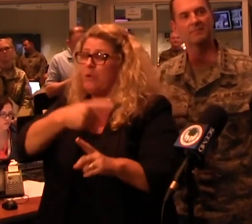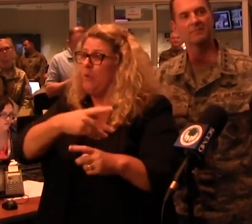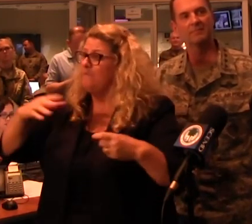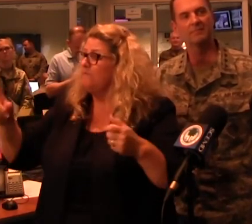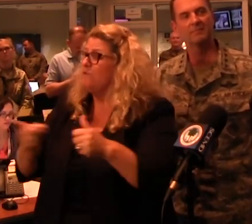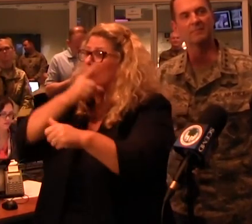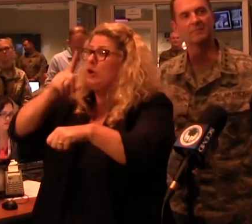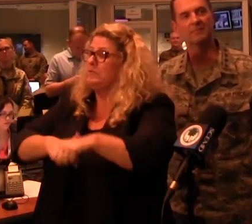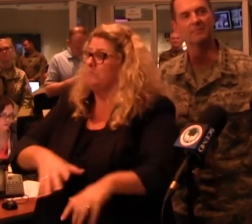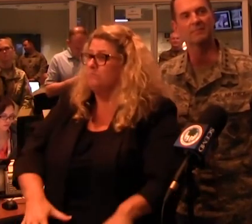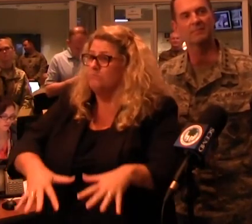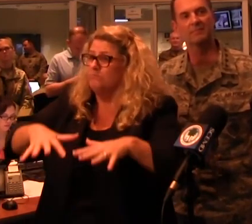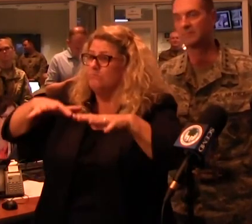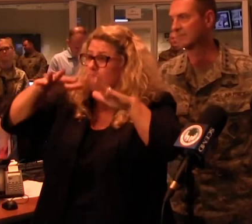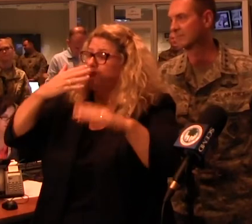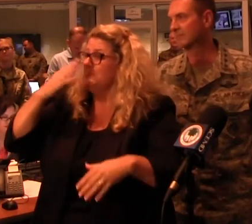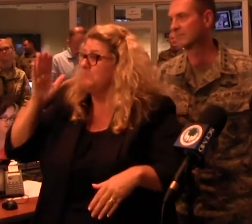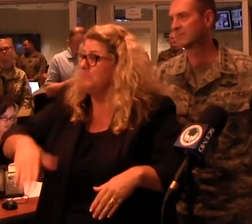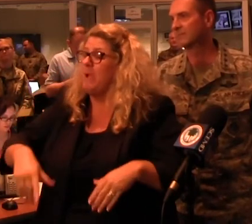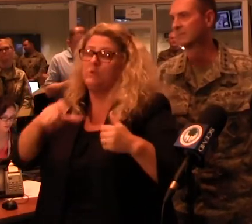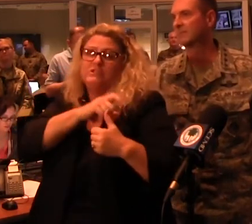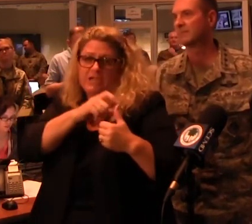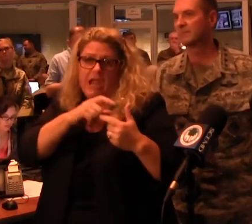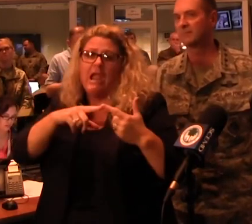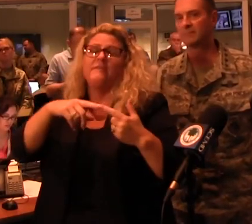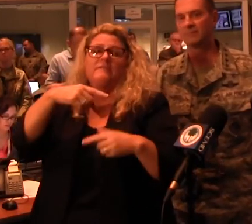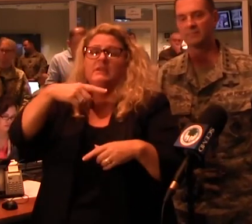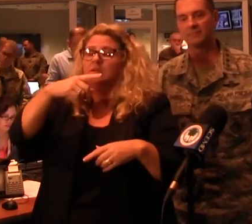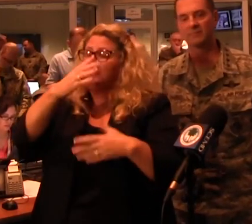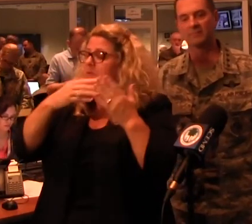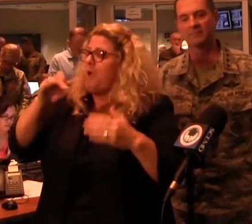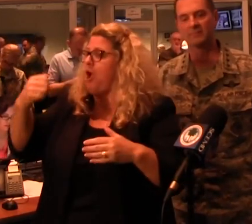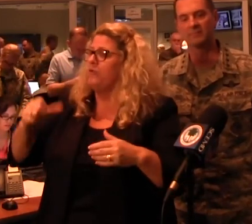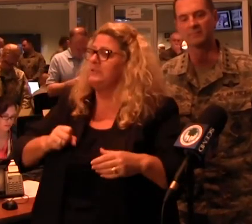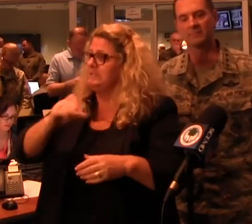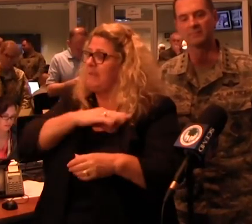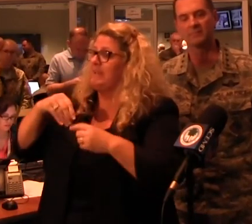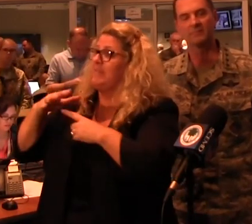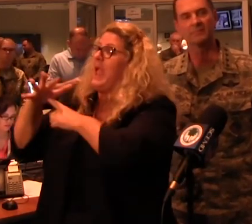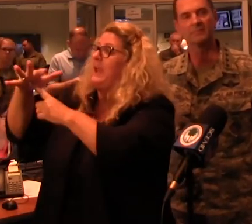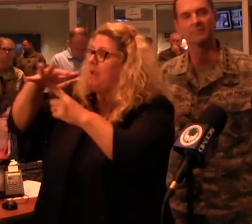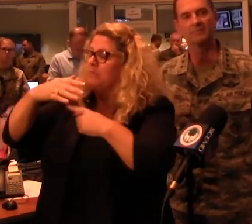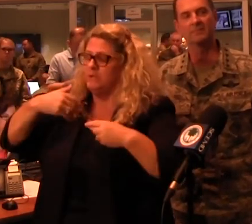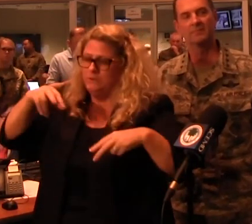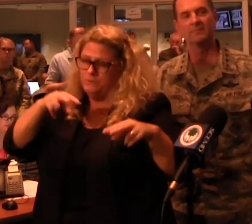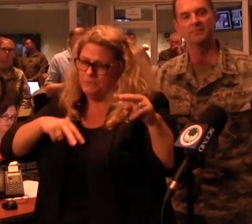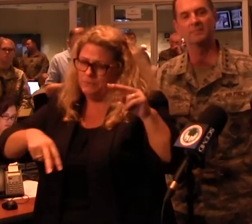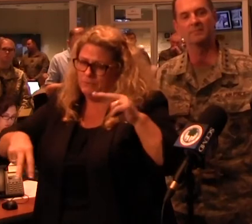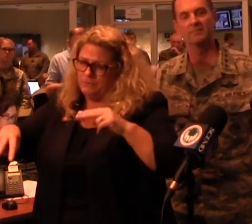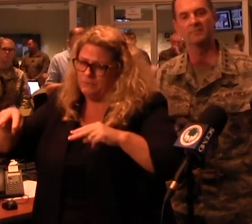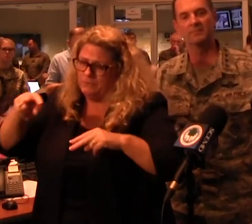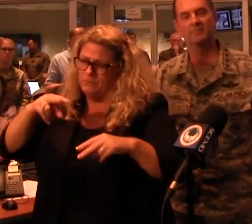sheriff were in the helicopter with us as we toured the area. And sure enough, it reminded me of earlier floods where you